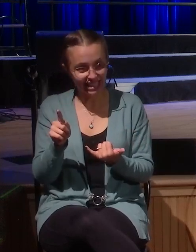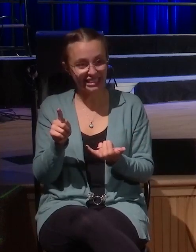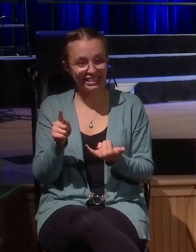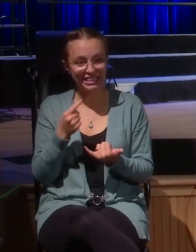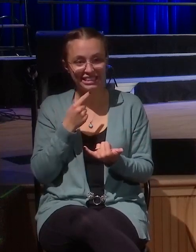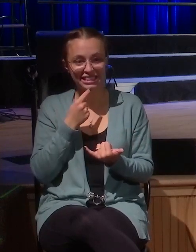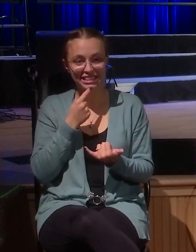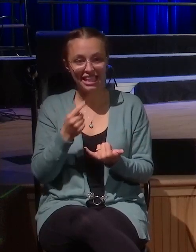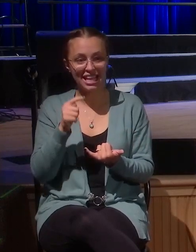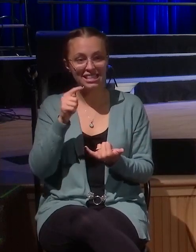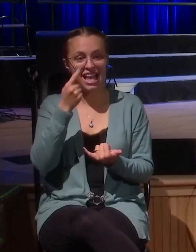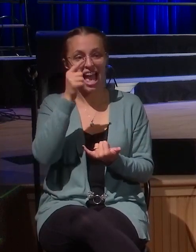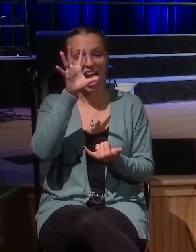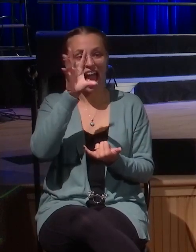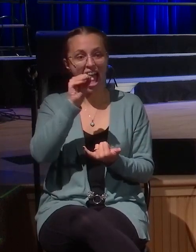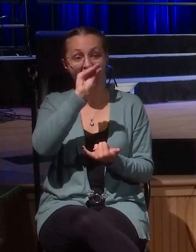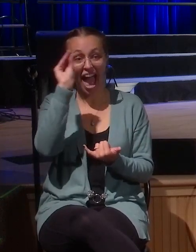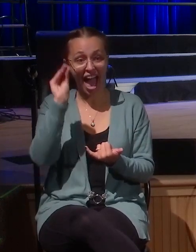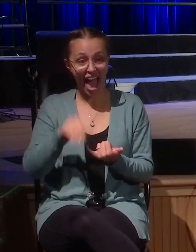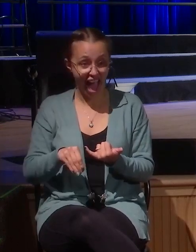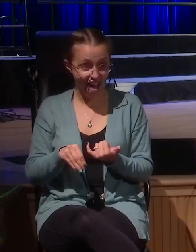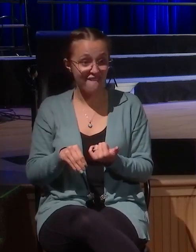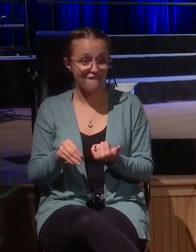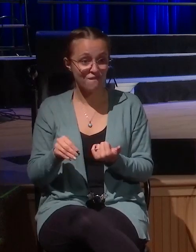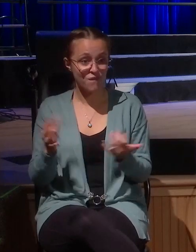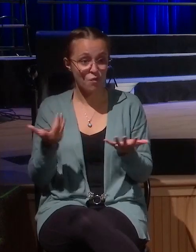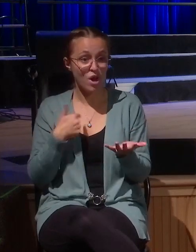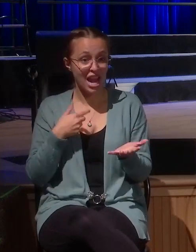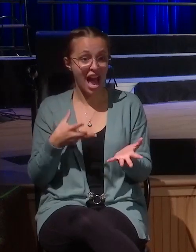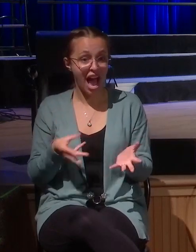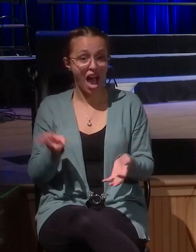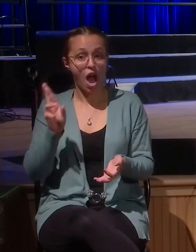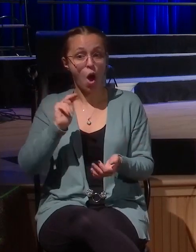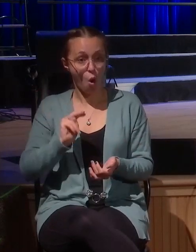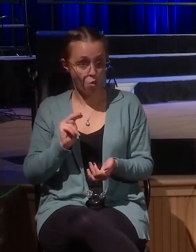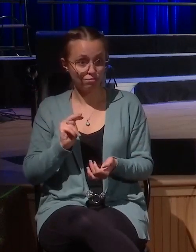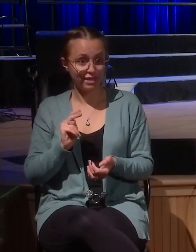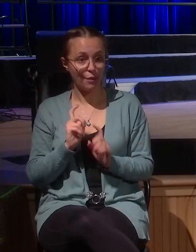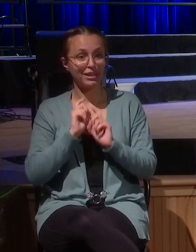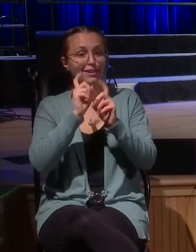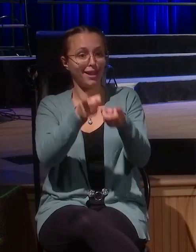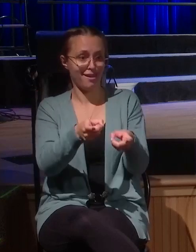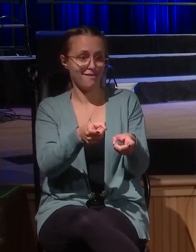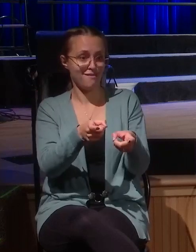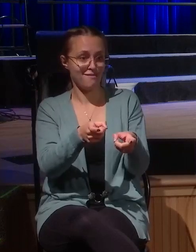20%. Sorry, 24 times the amount of what I stole I will give back.